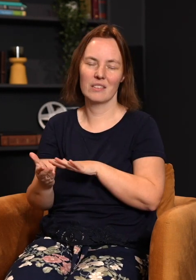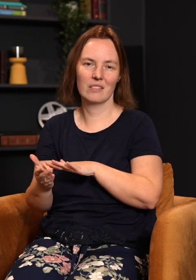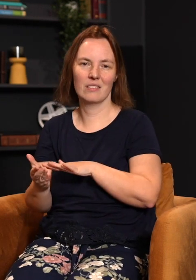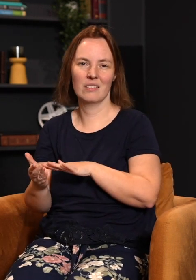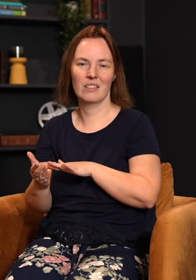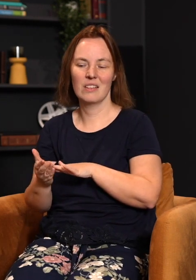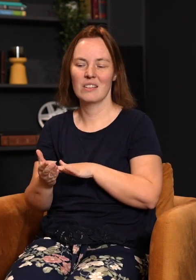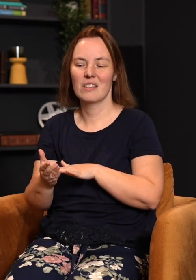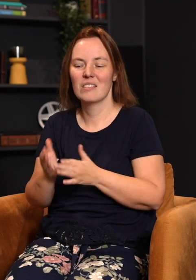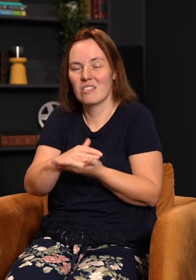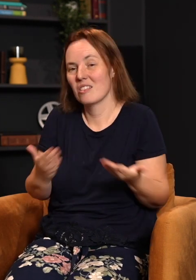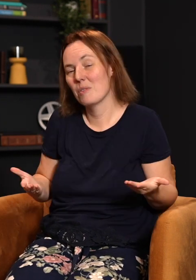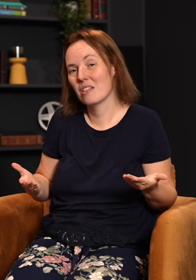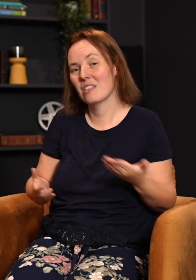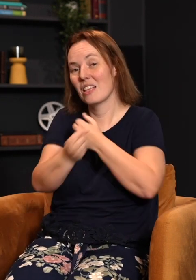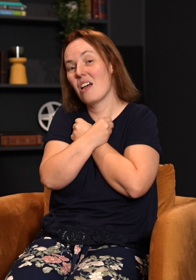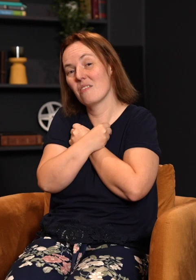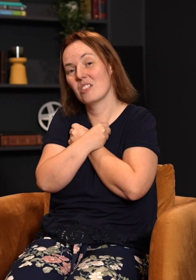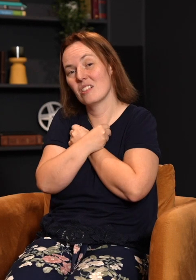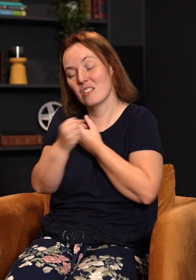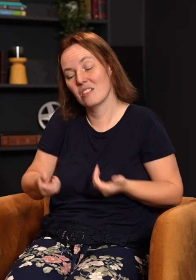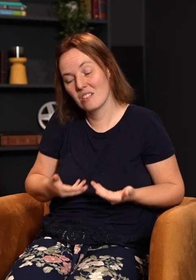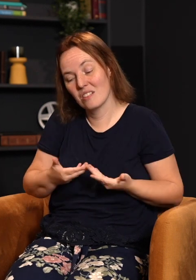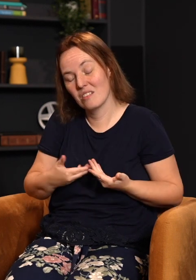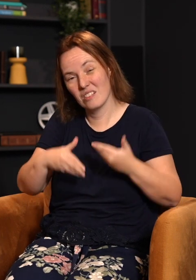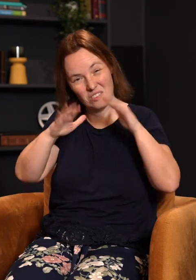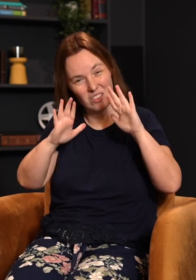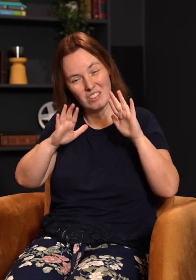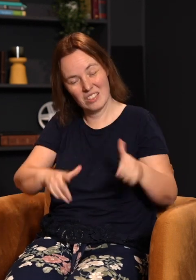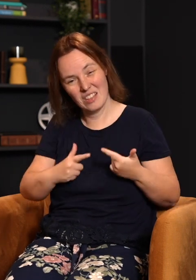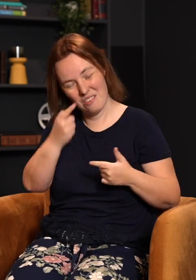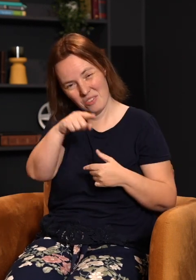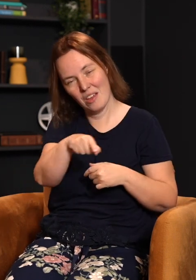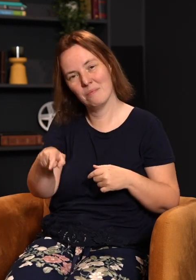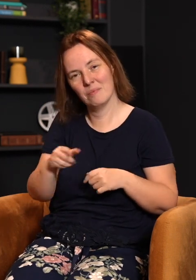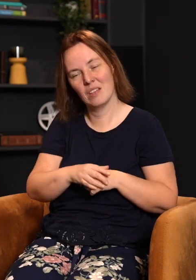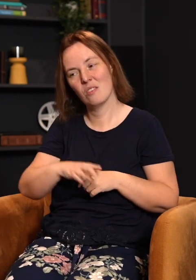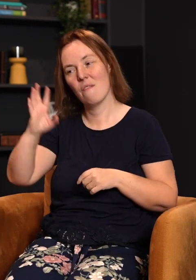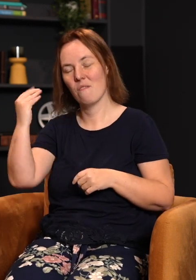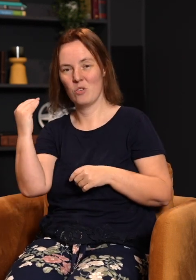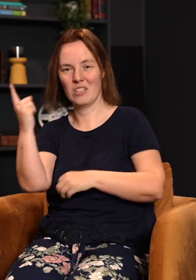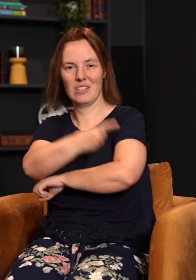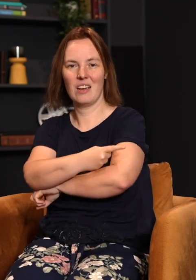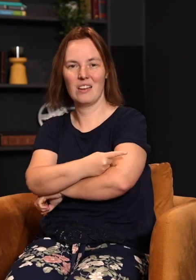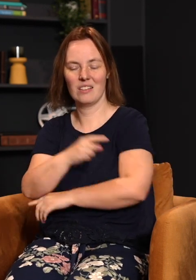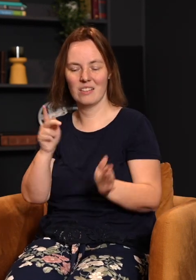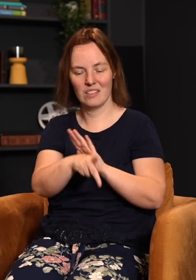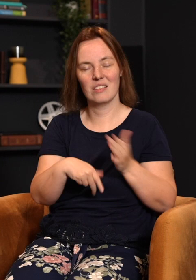they realize something they loved actually gave its life for them. was their fault. And so he says, do that on the 10th day. On the 14th day, I want you